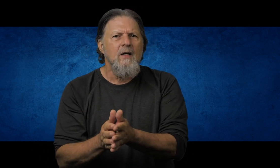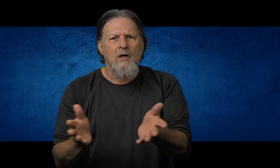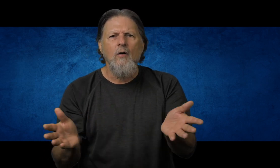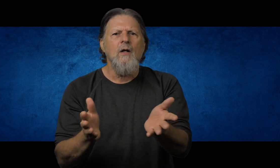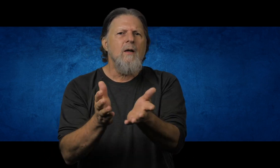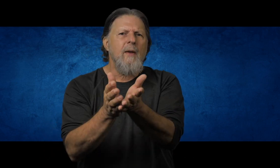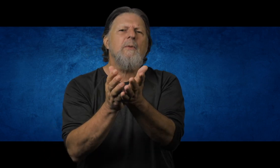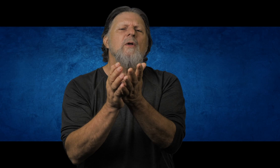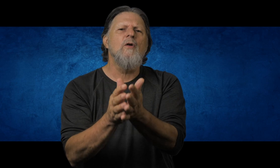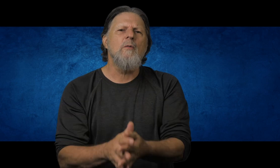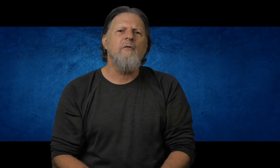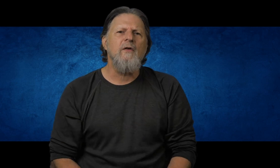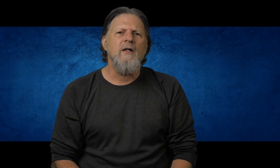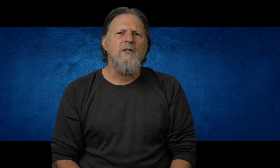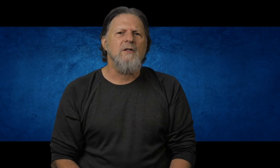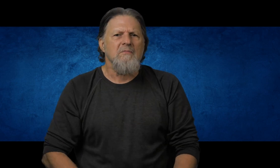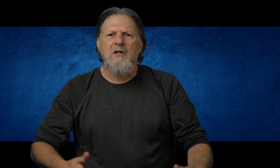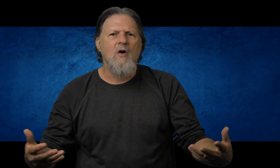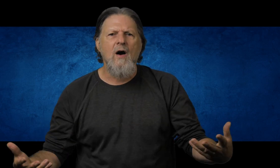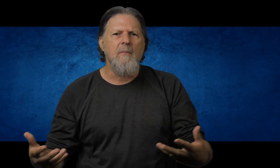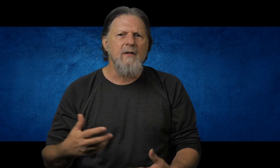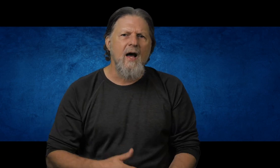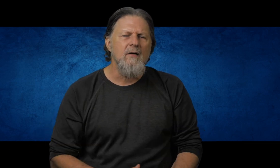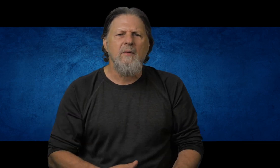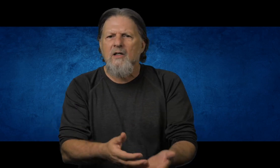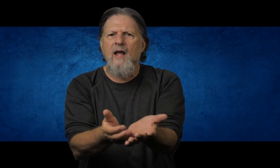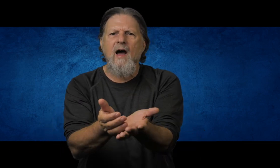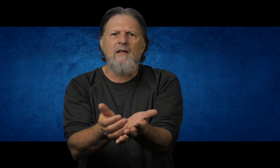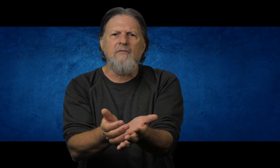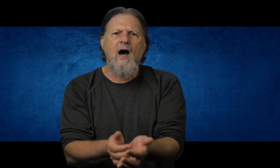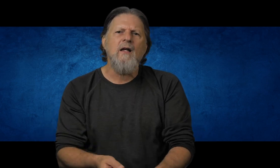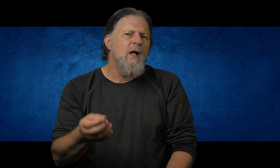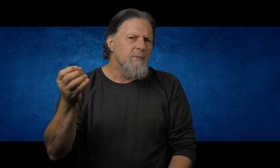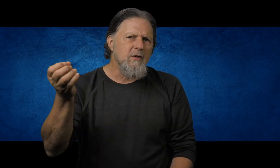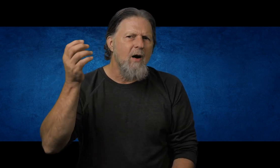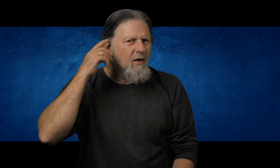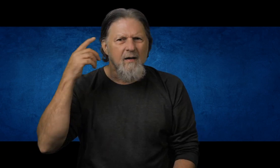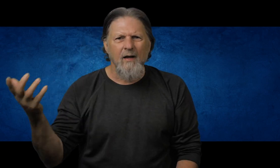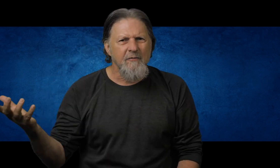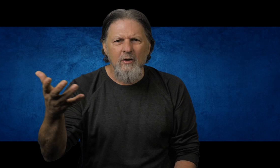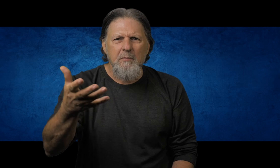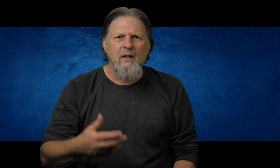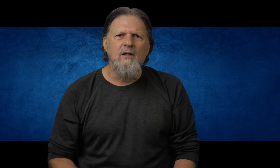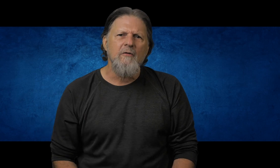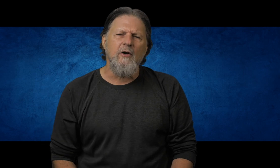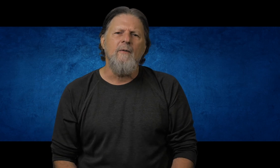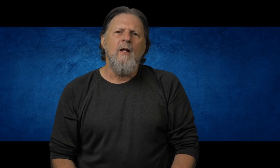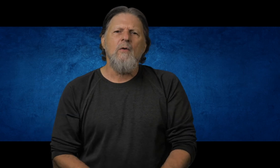You know, people with normal feelings that go up and down. I mean, today I love God, but tomorrow I feel a bit indifferent. One